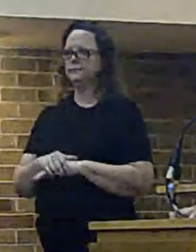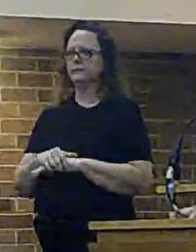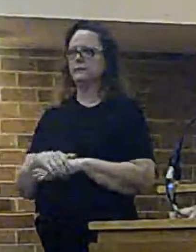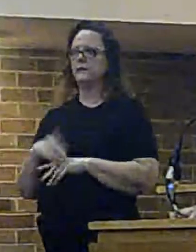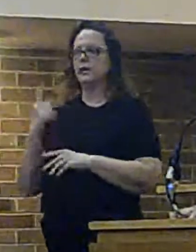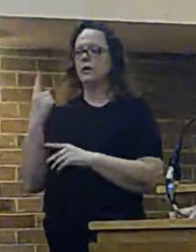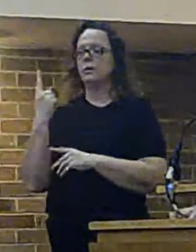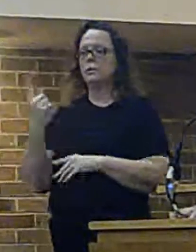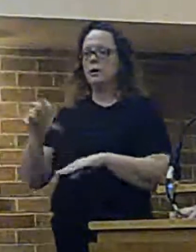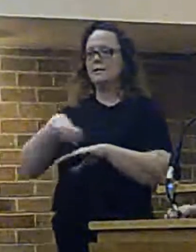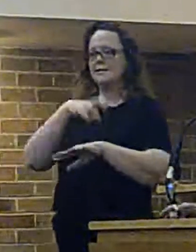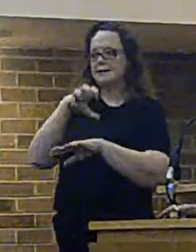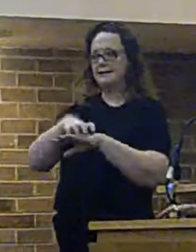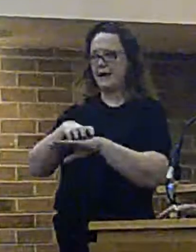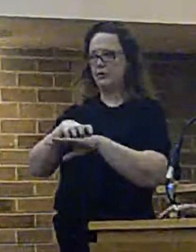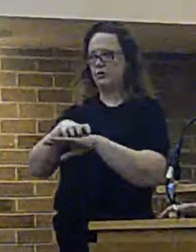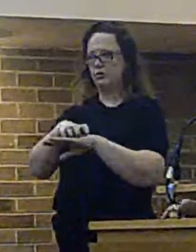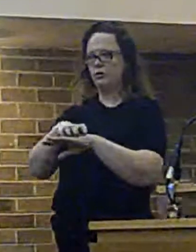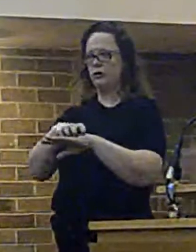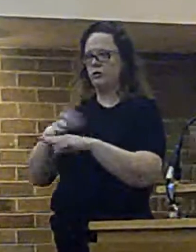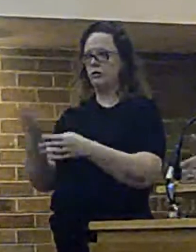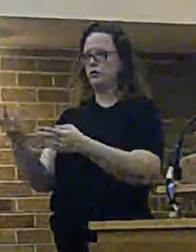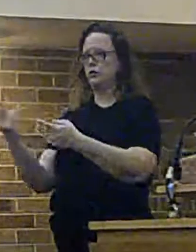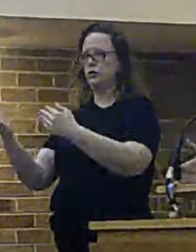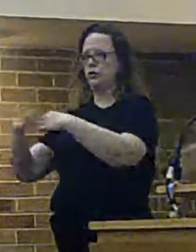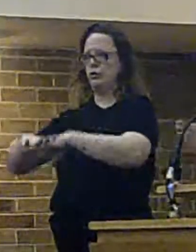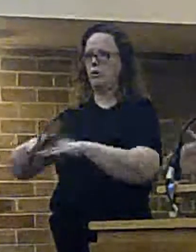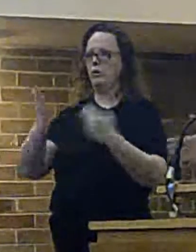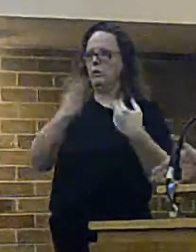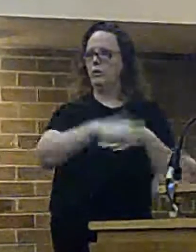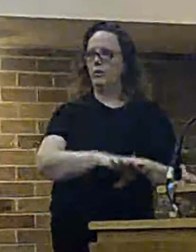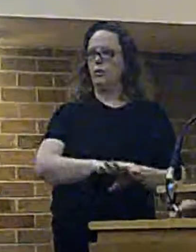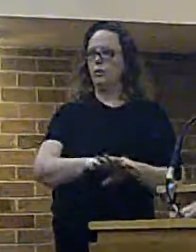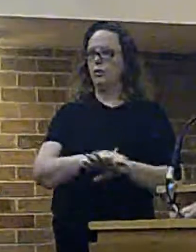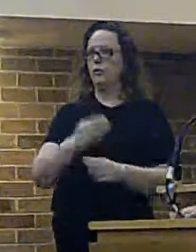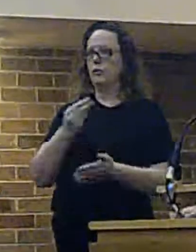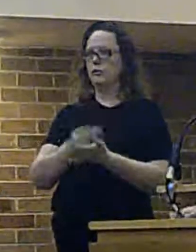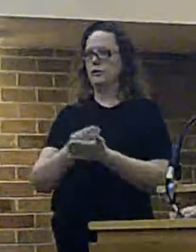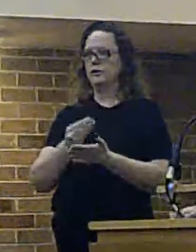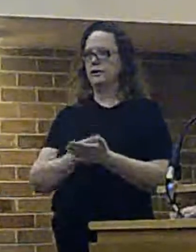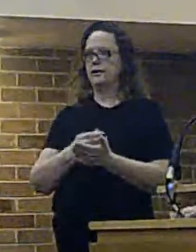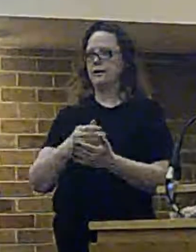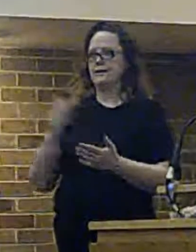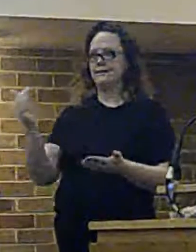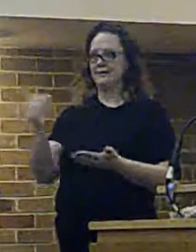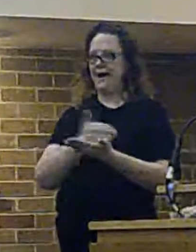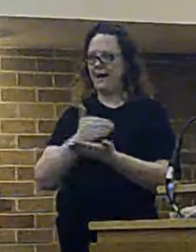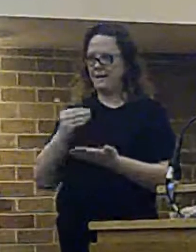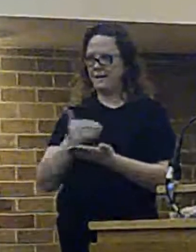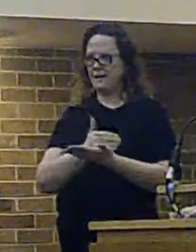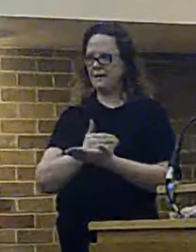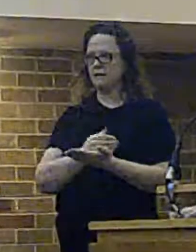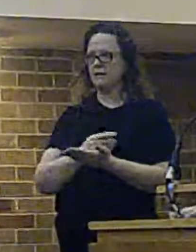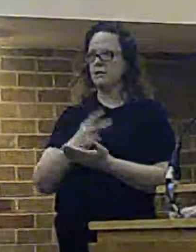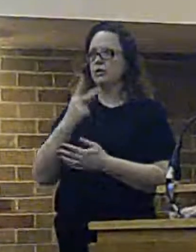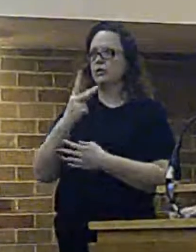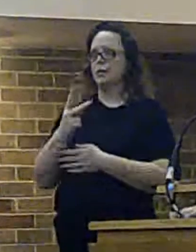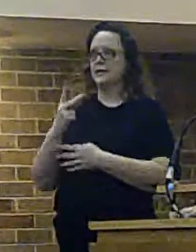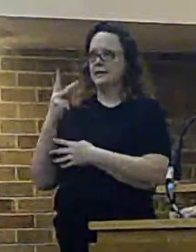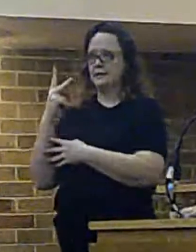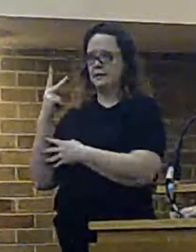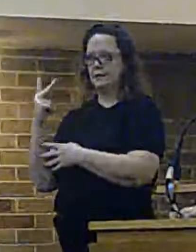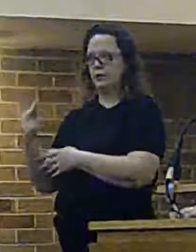one station, released significant permanent savings, so revenue savings, year-long savings. 22 whole-time